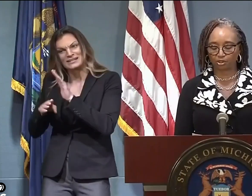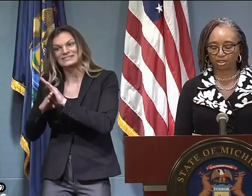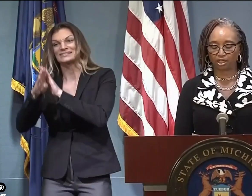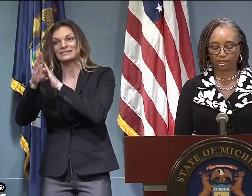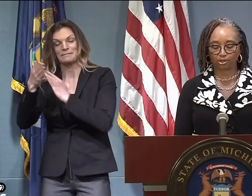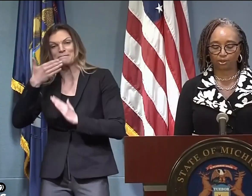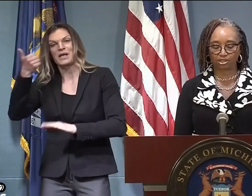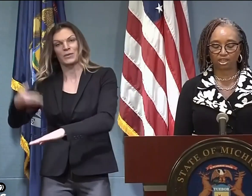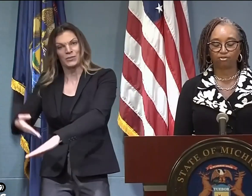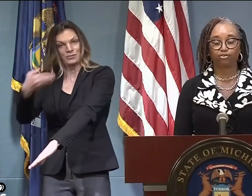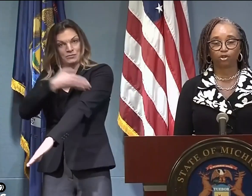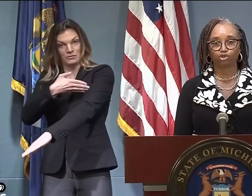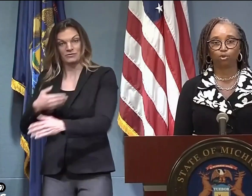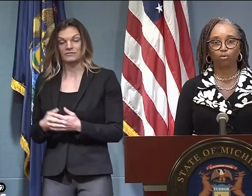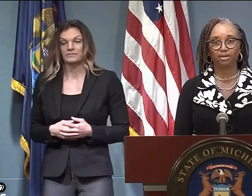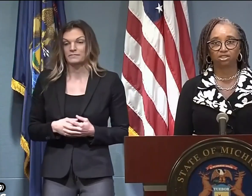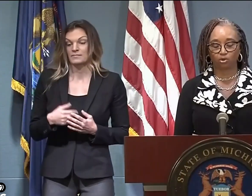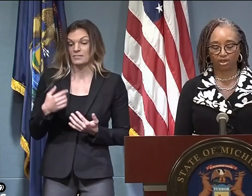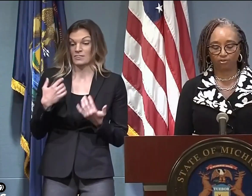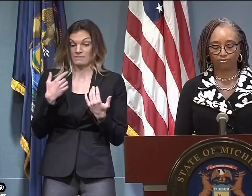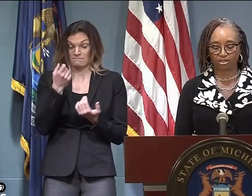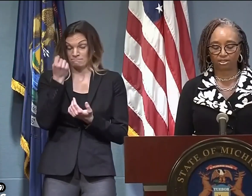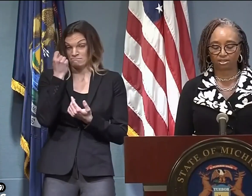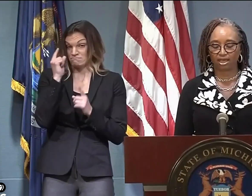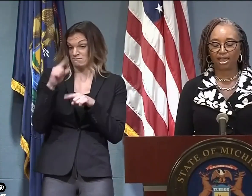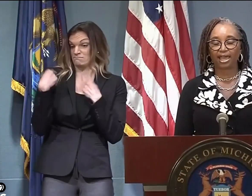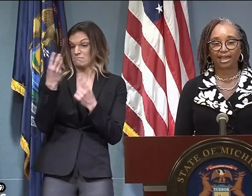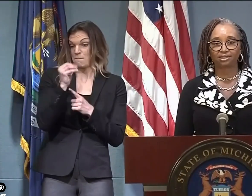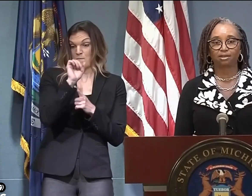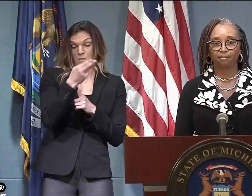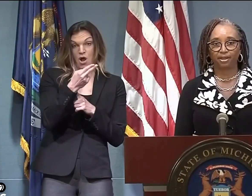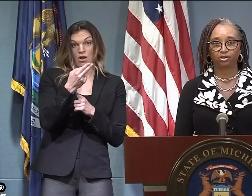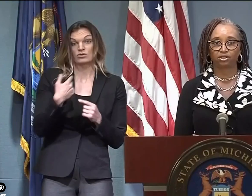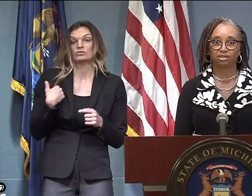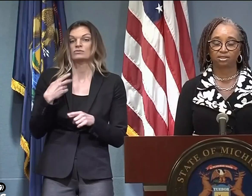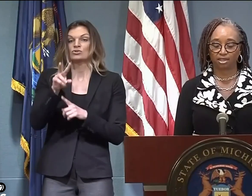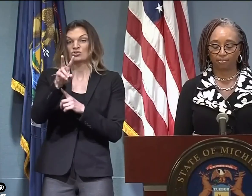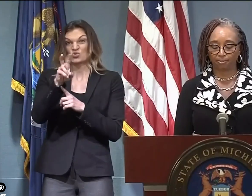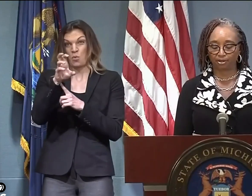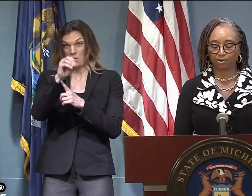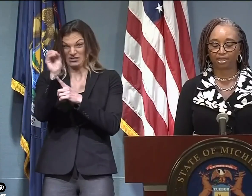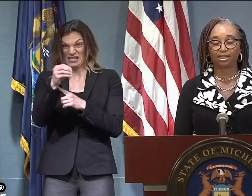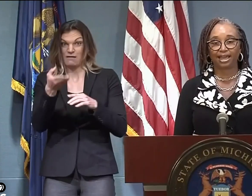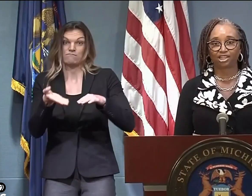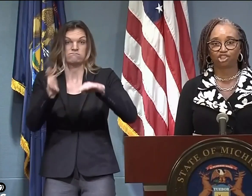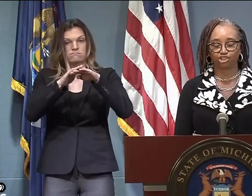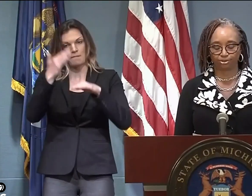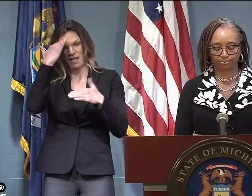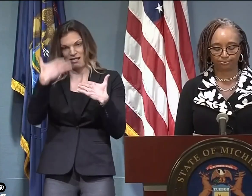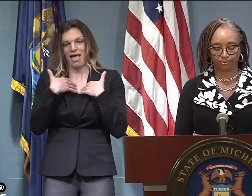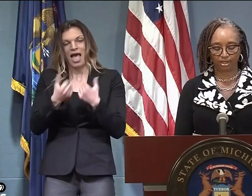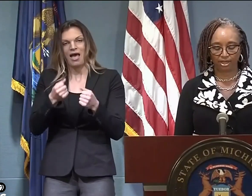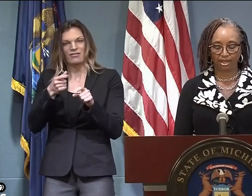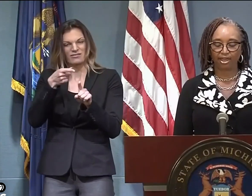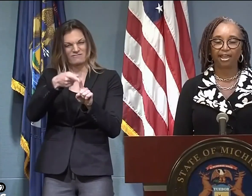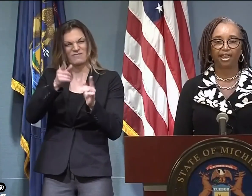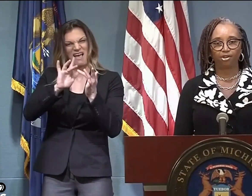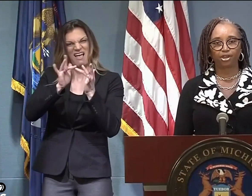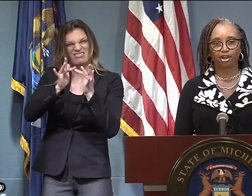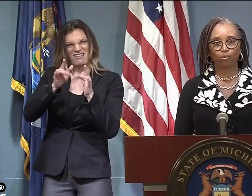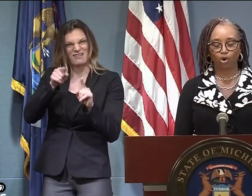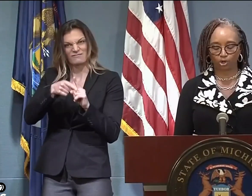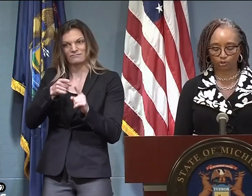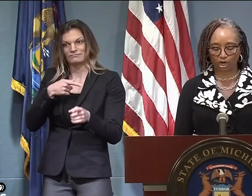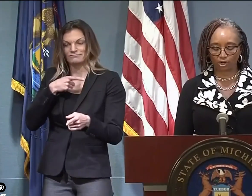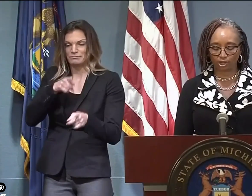1st, we have seen a 200% increase in virtual mental health visits as compared to the same period